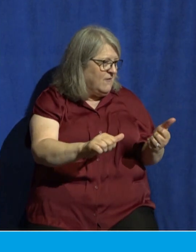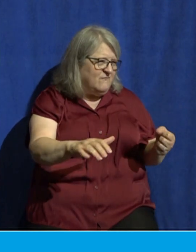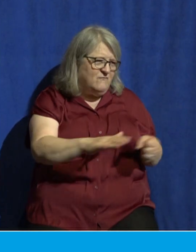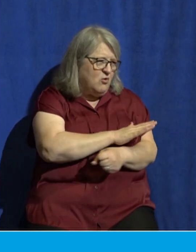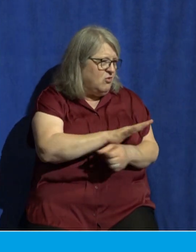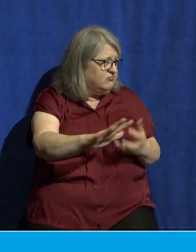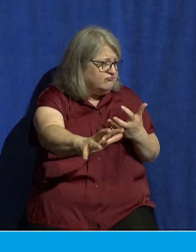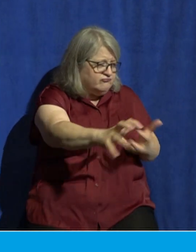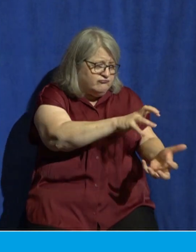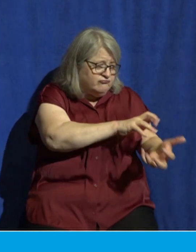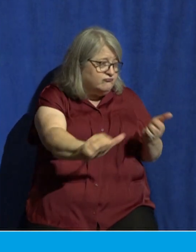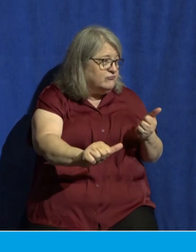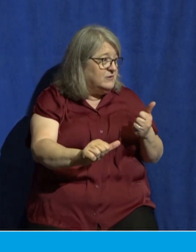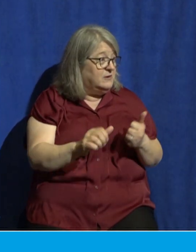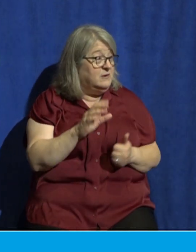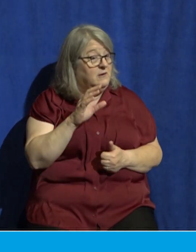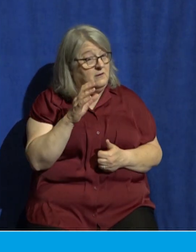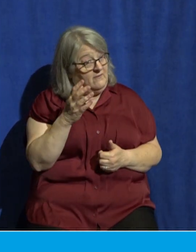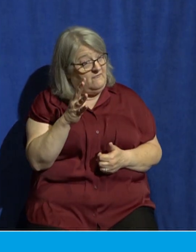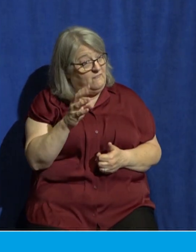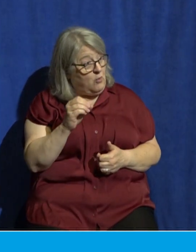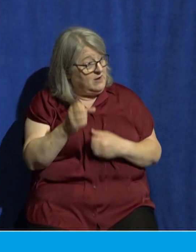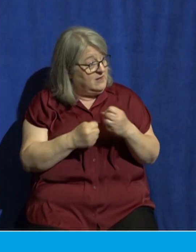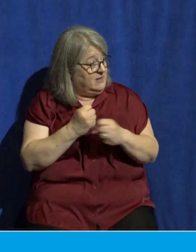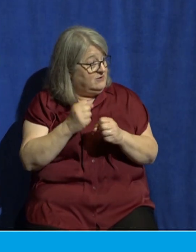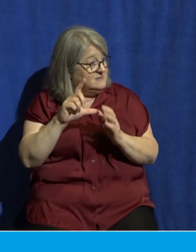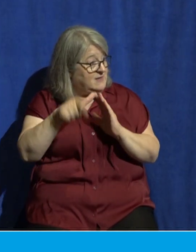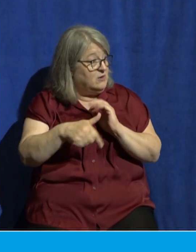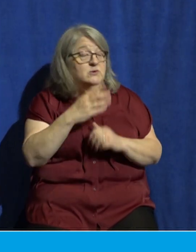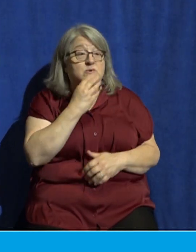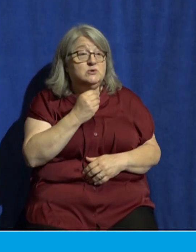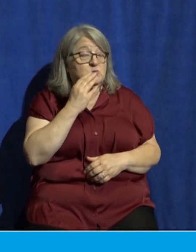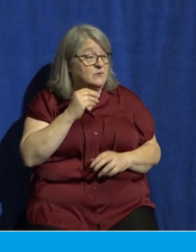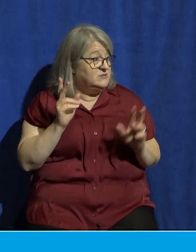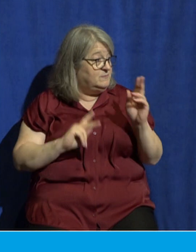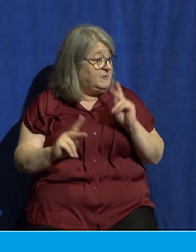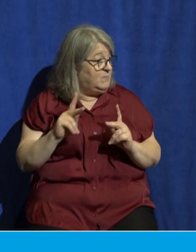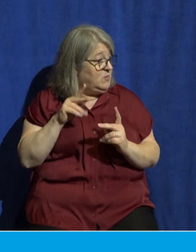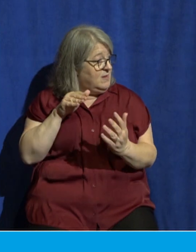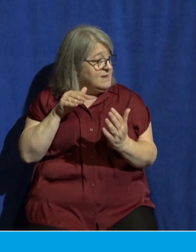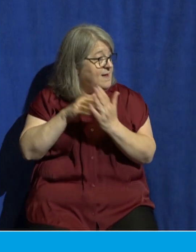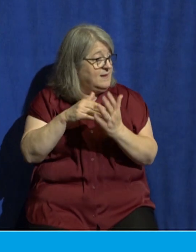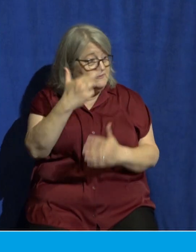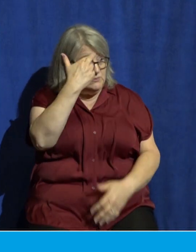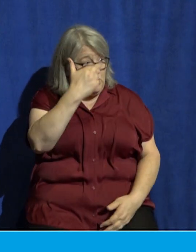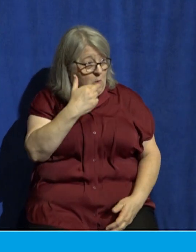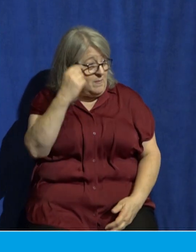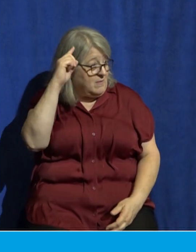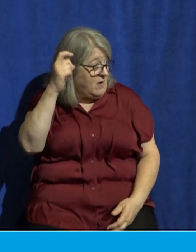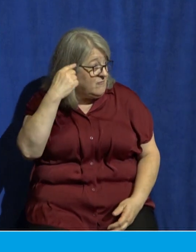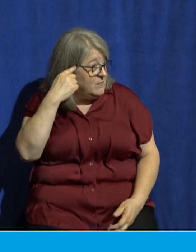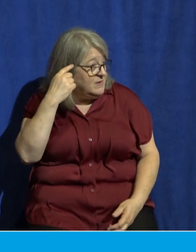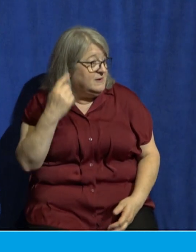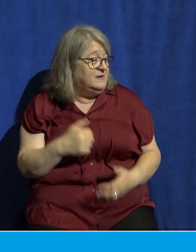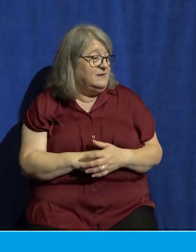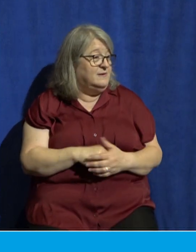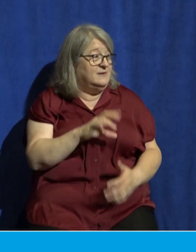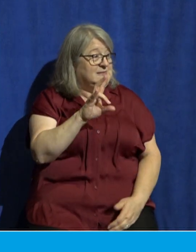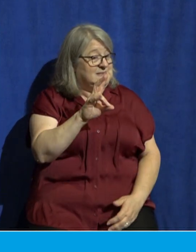that almost 40 years later, a Jewish uprising broke out against the Roman government. And in 70 A.D., the